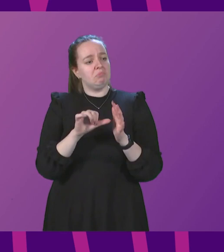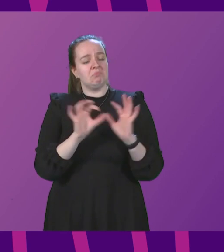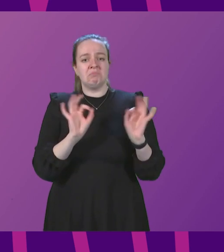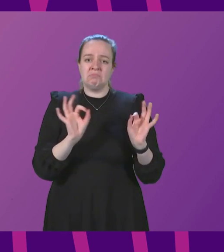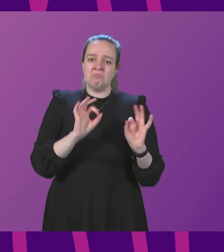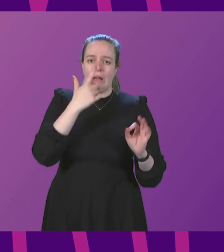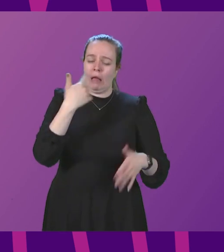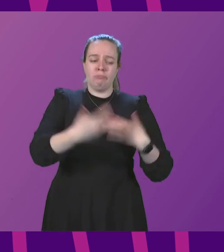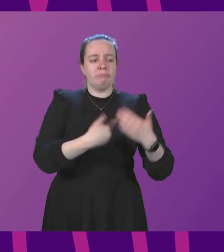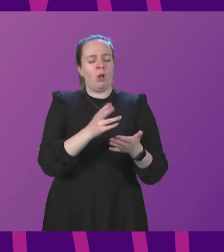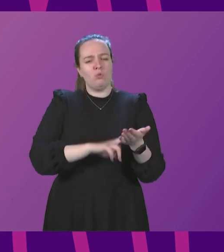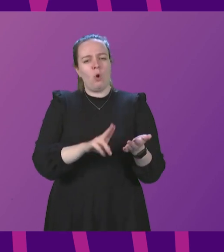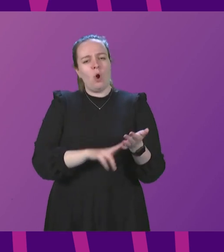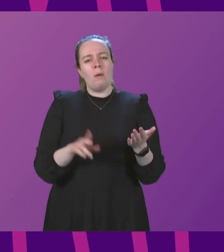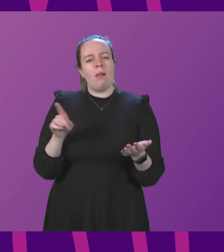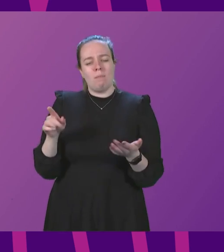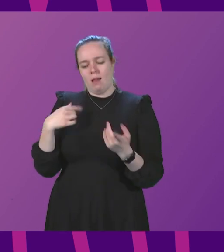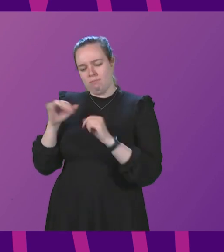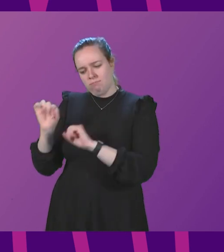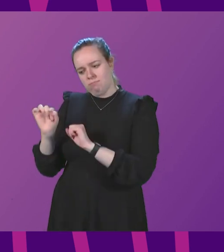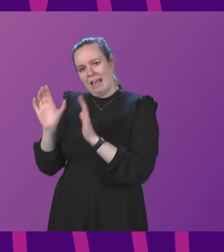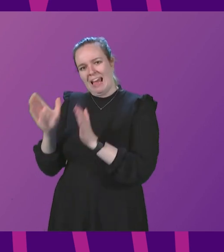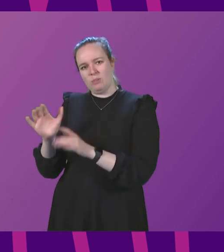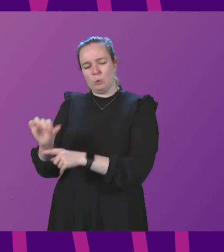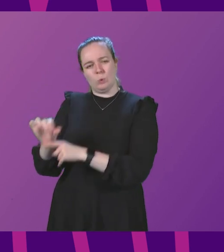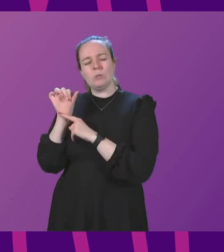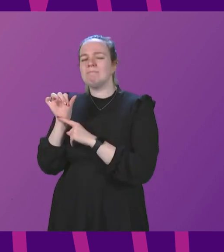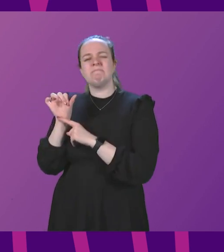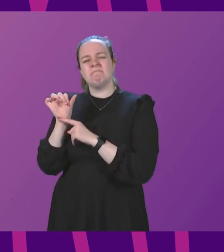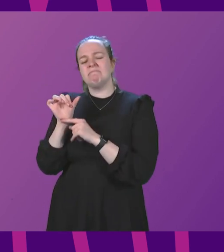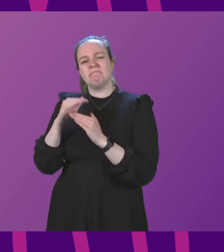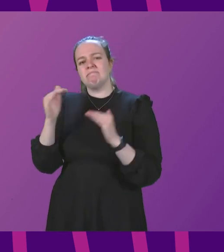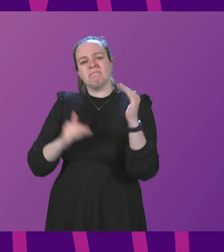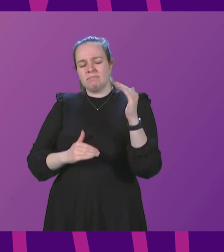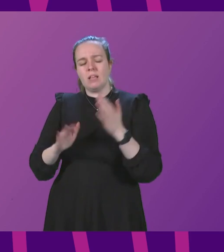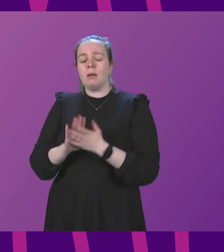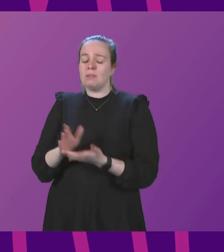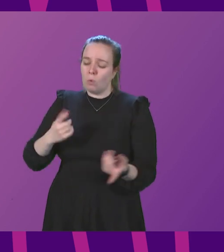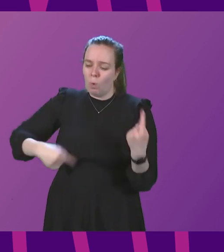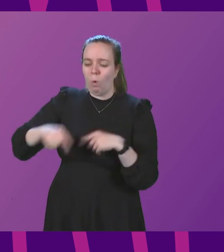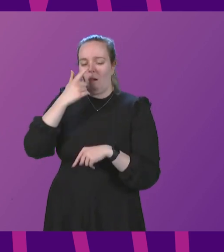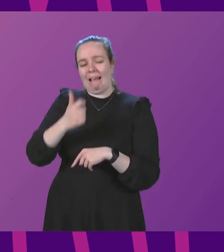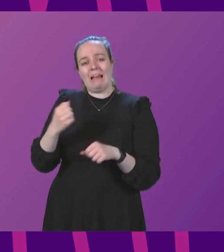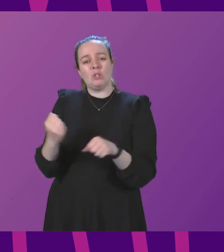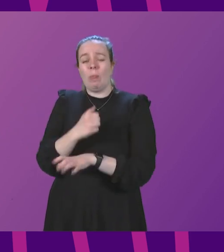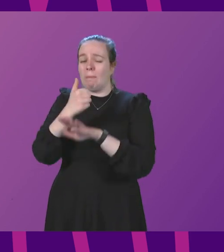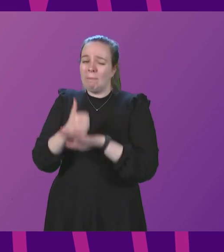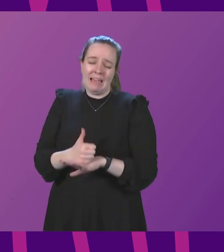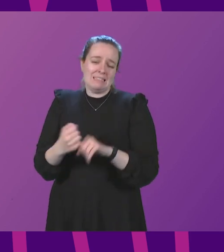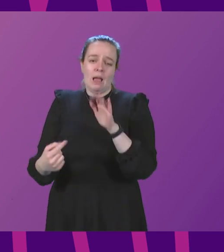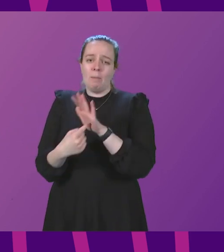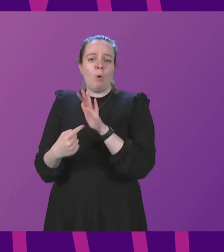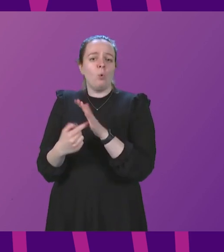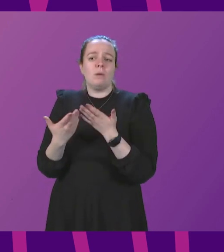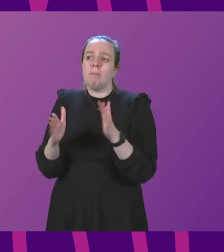our normal conduct but those who are have to effectively shield let's all continue to do the basic important public